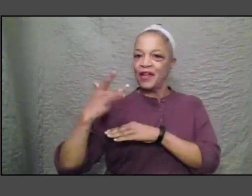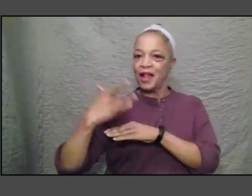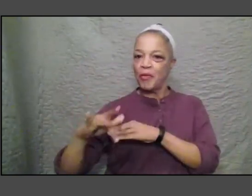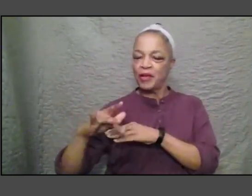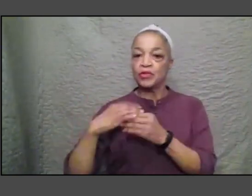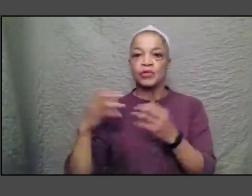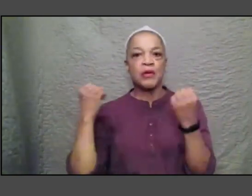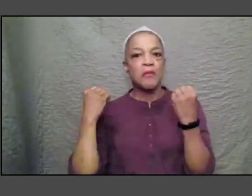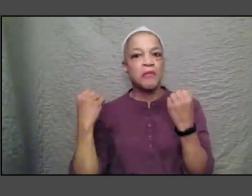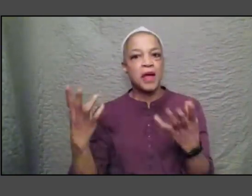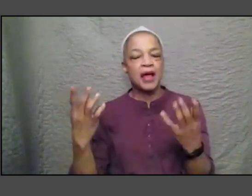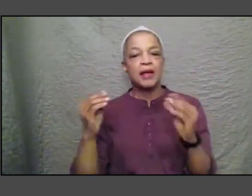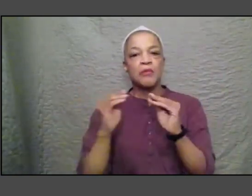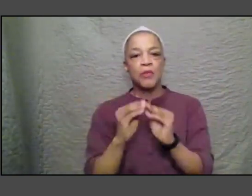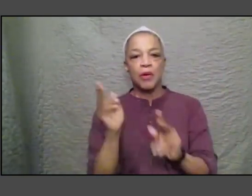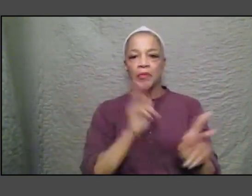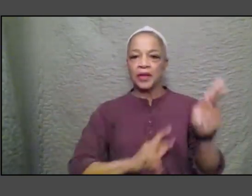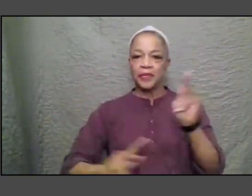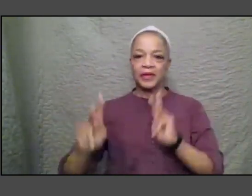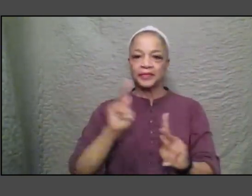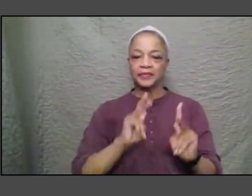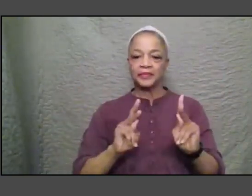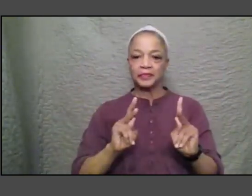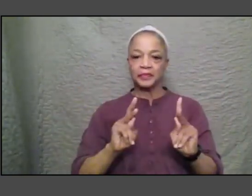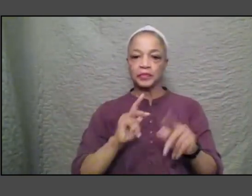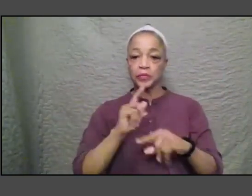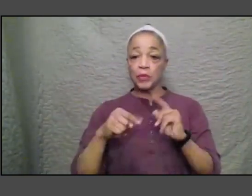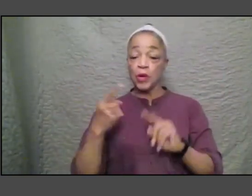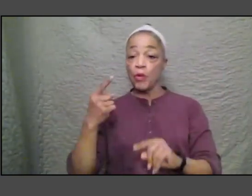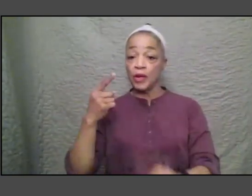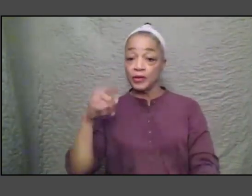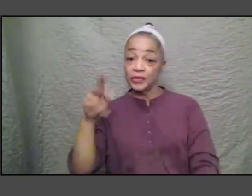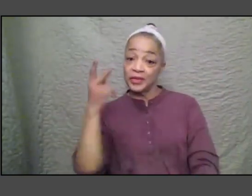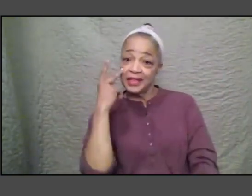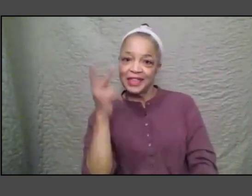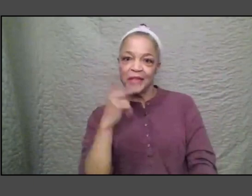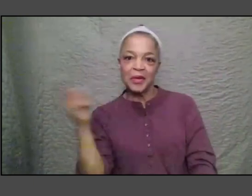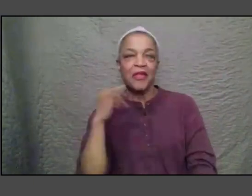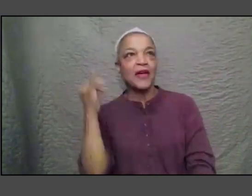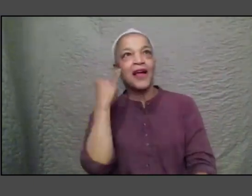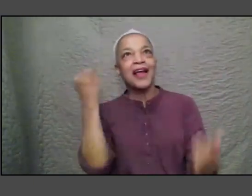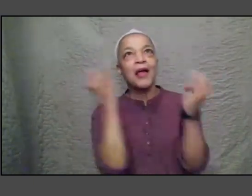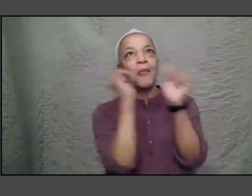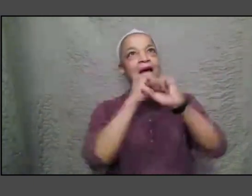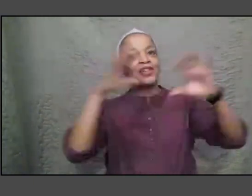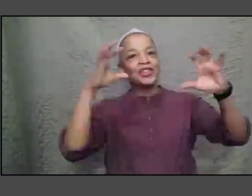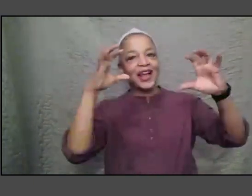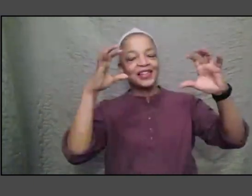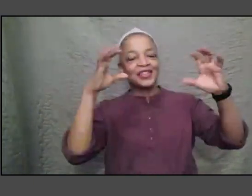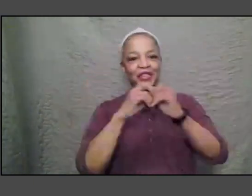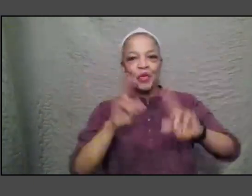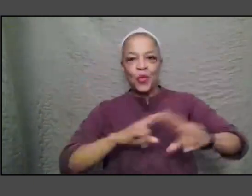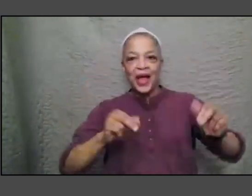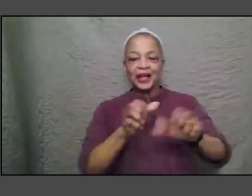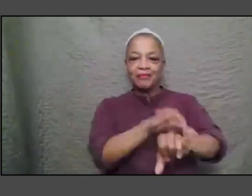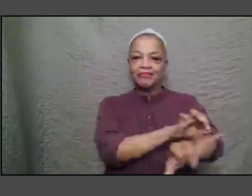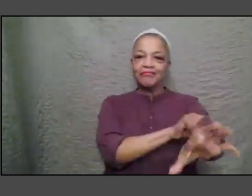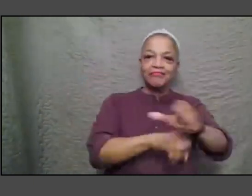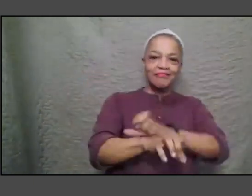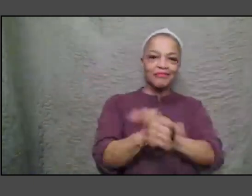and so when you see people's imaginations catalyzed and ready to go and what a foundation's resources can